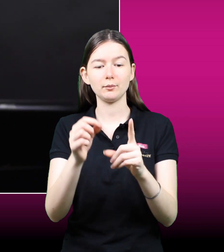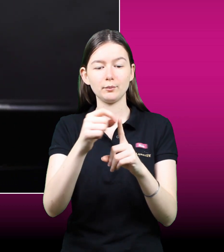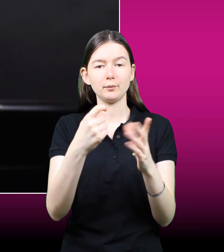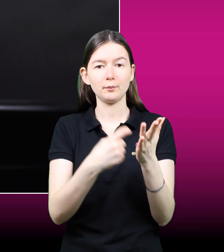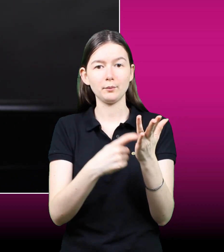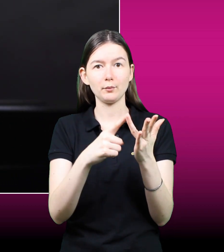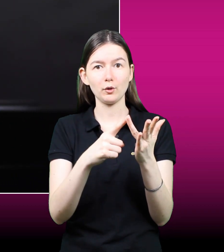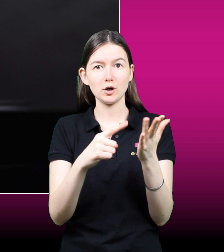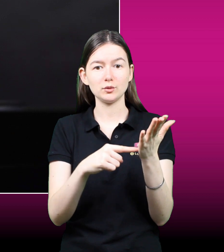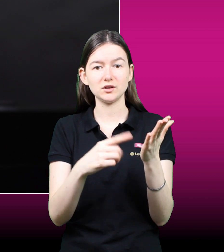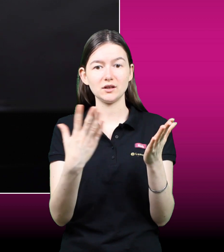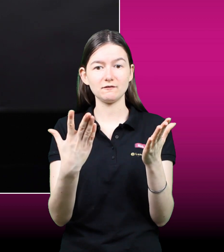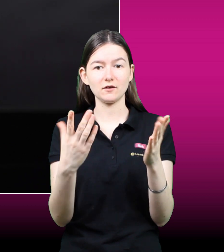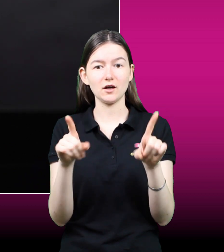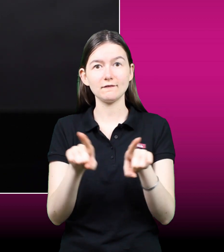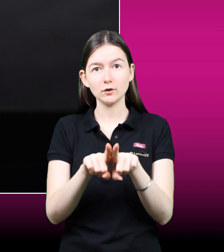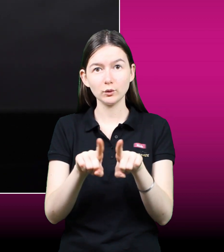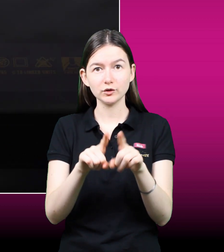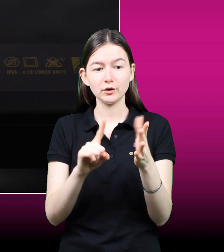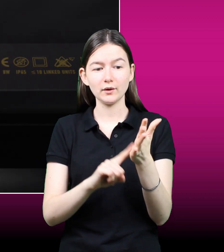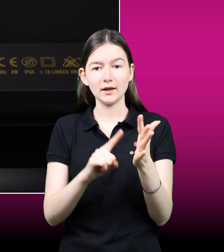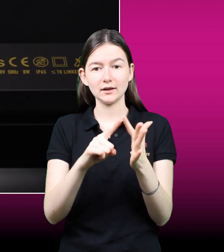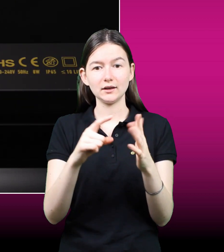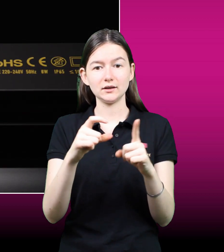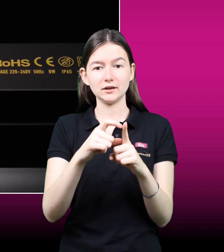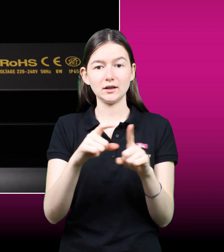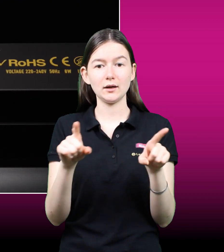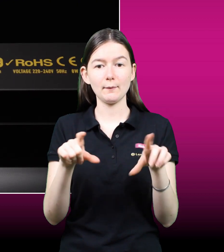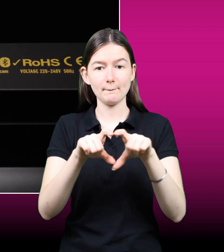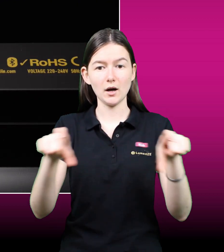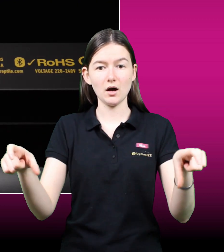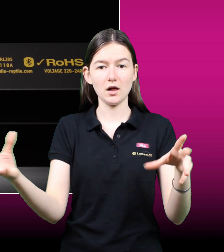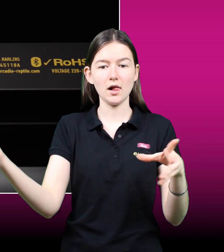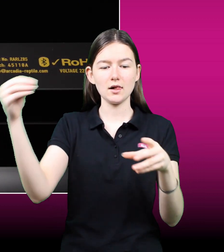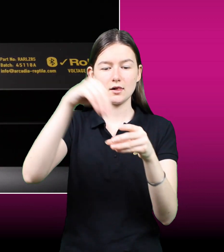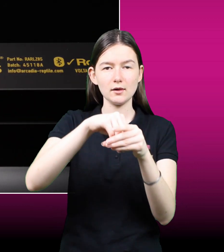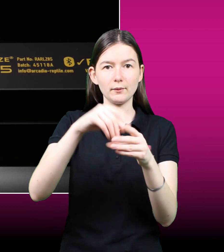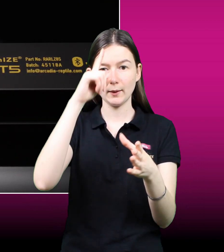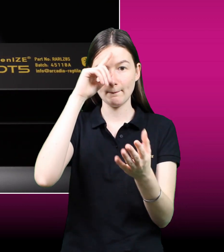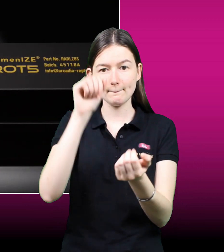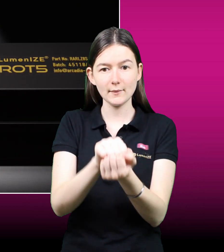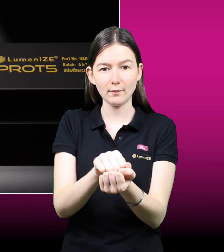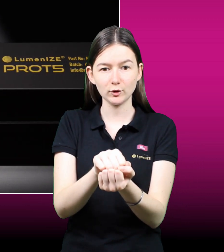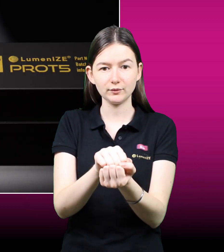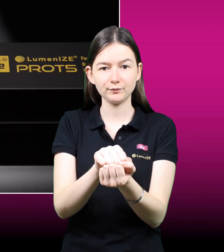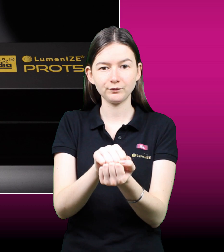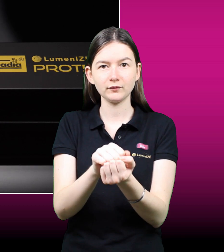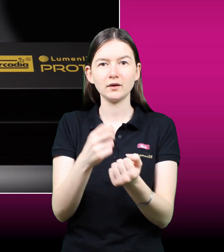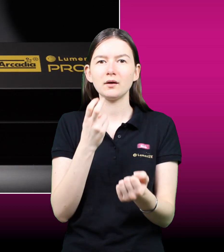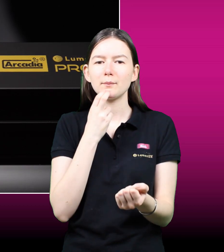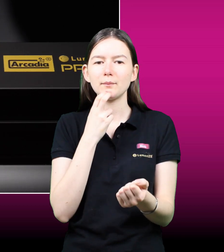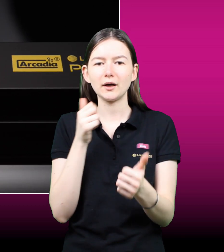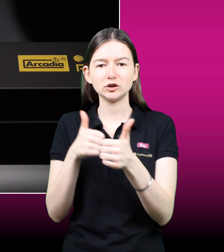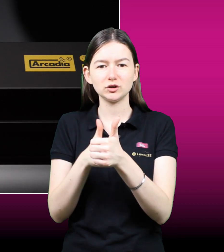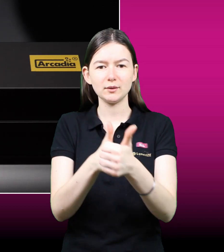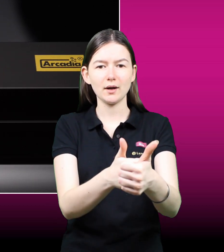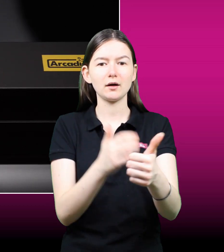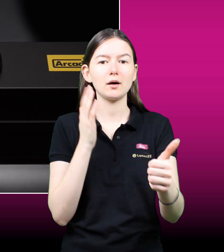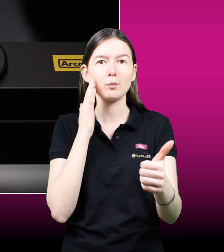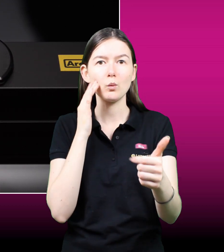memory that has a battery backup. Once data has been set via the app, this is stored inside of each lamp and are